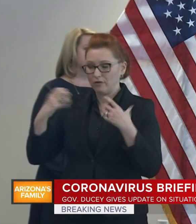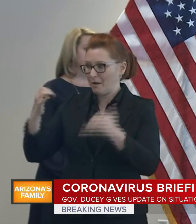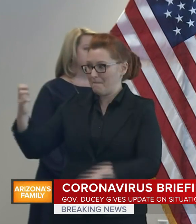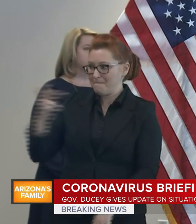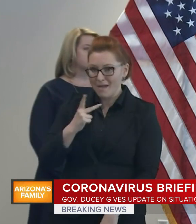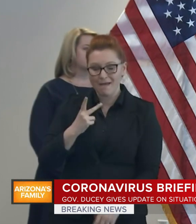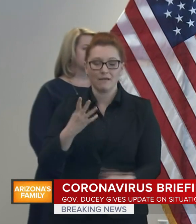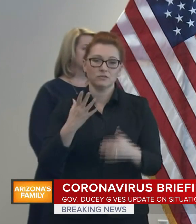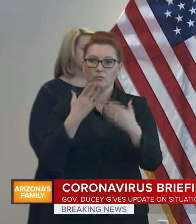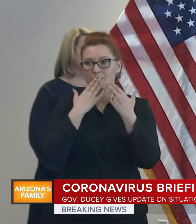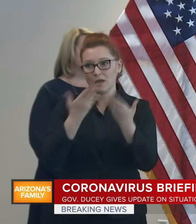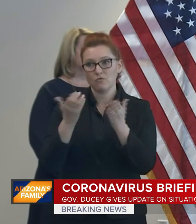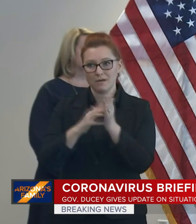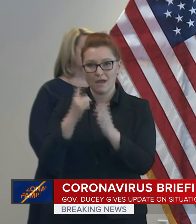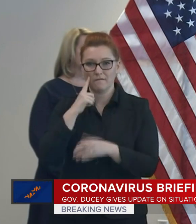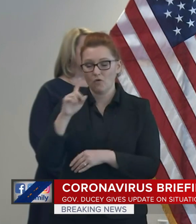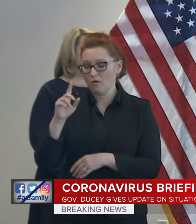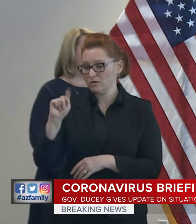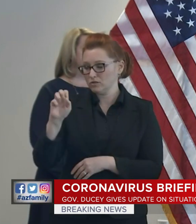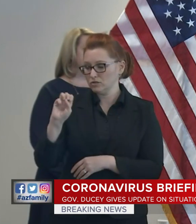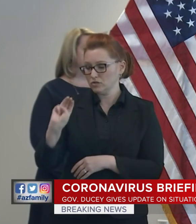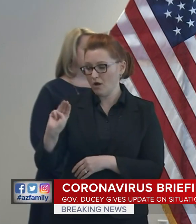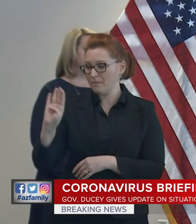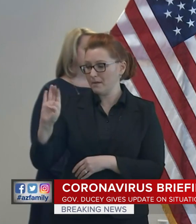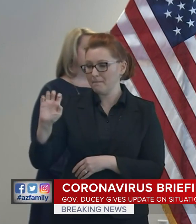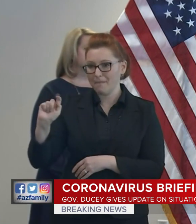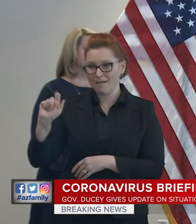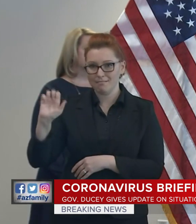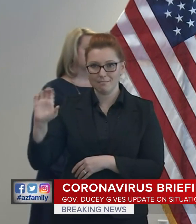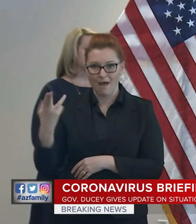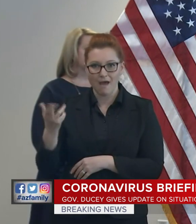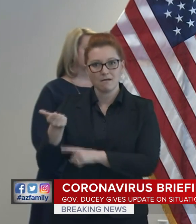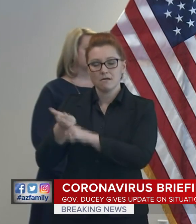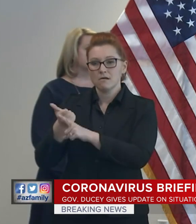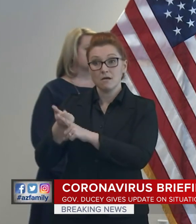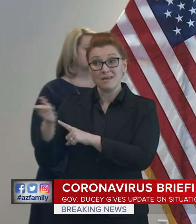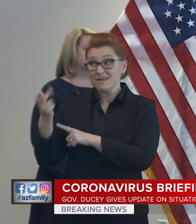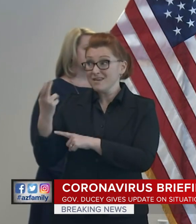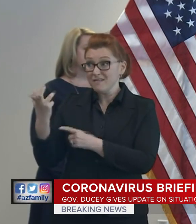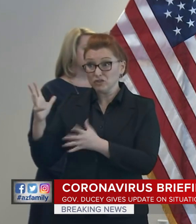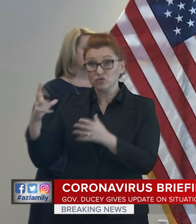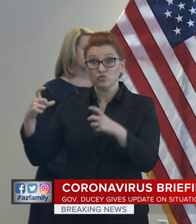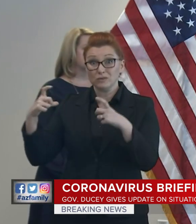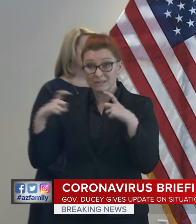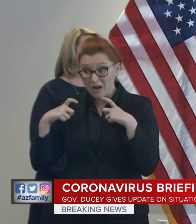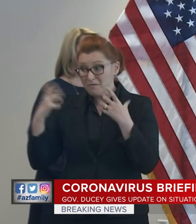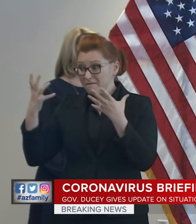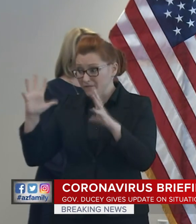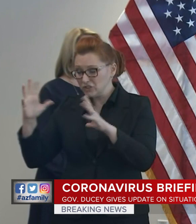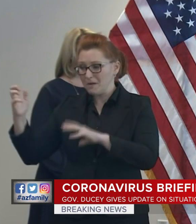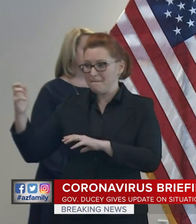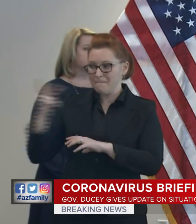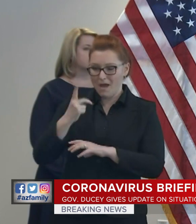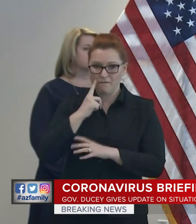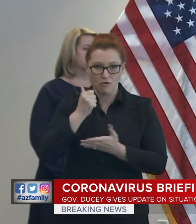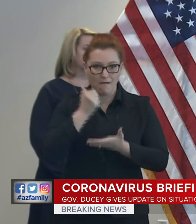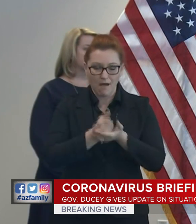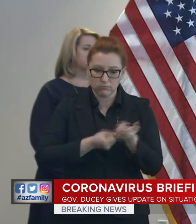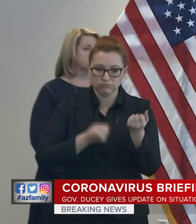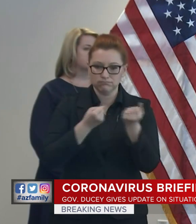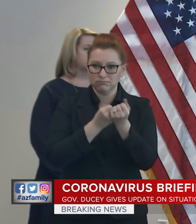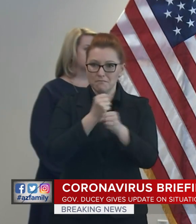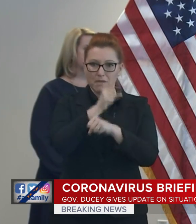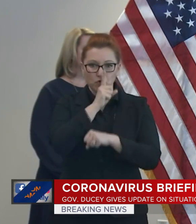Tom Betlack, stepped out of retirement to ensure that Arizona's social safety net is stretched and